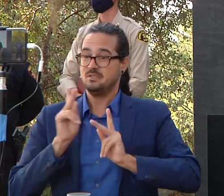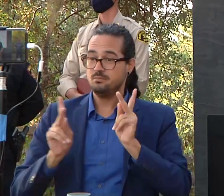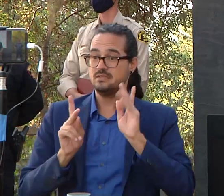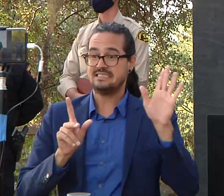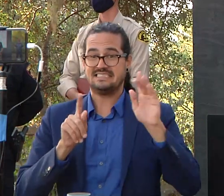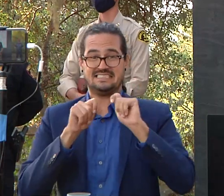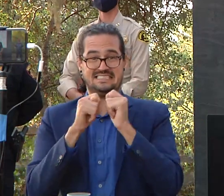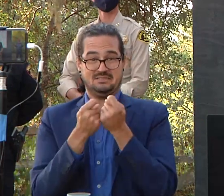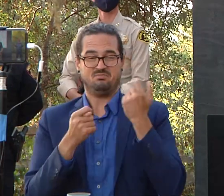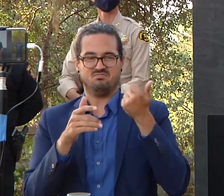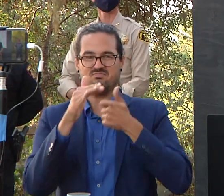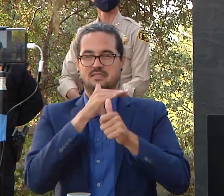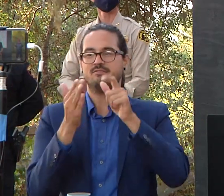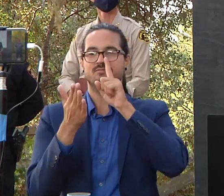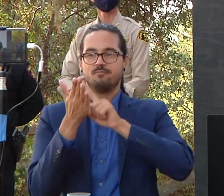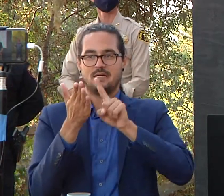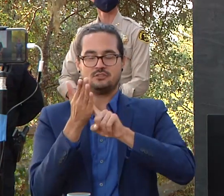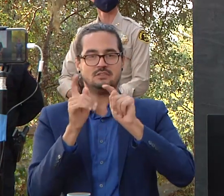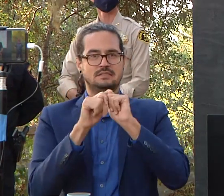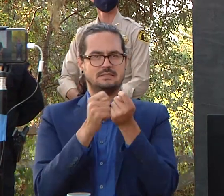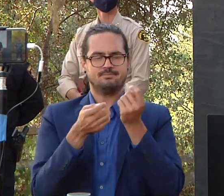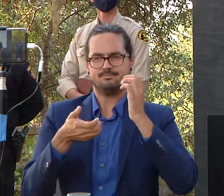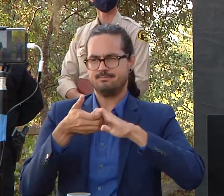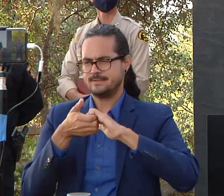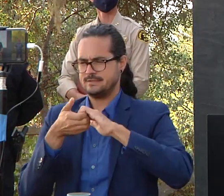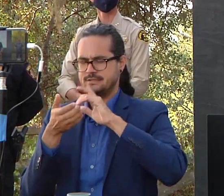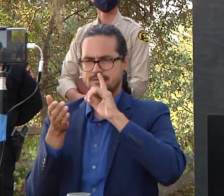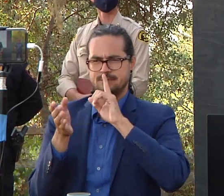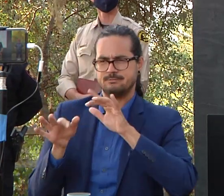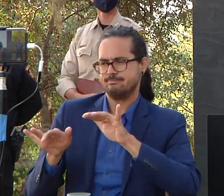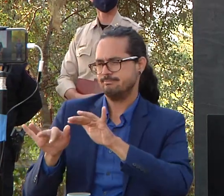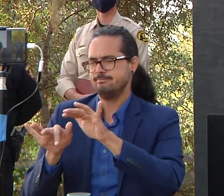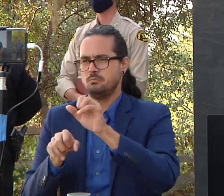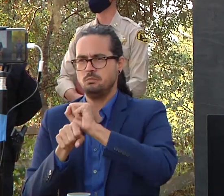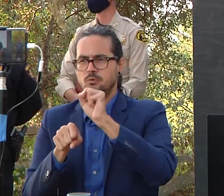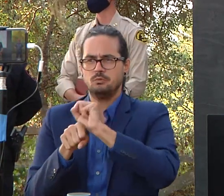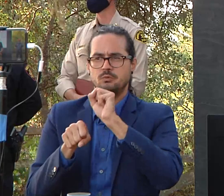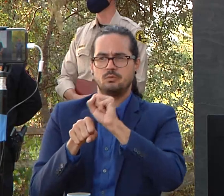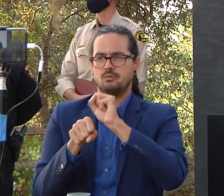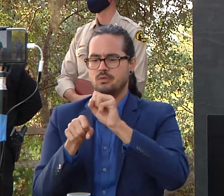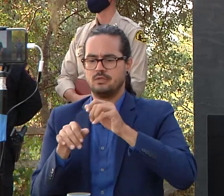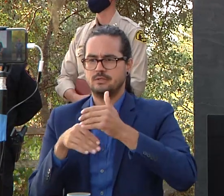get in there and get those those all those structures catalogued